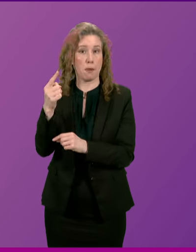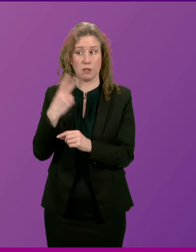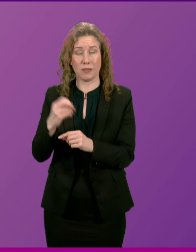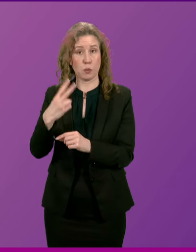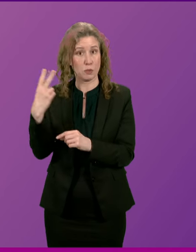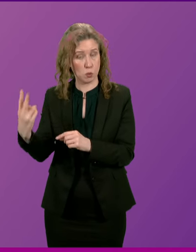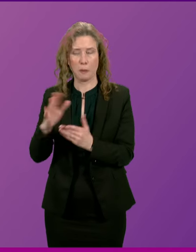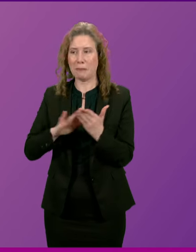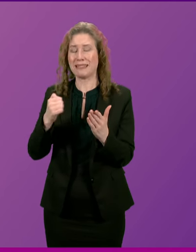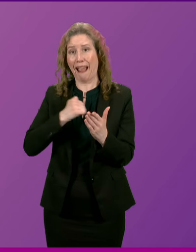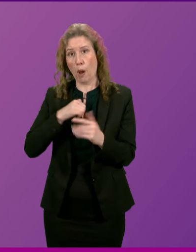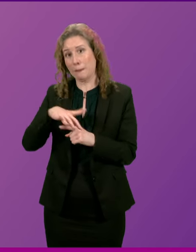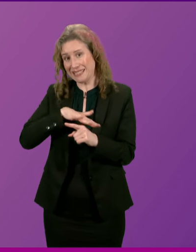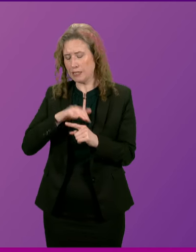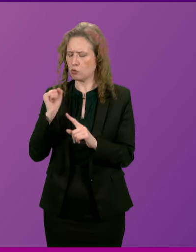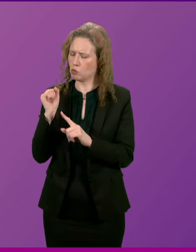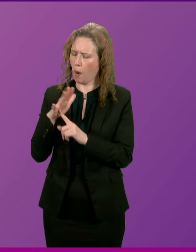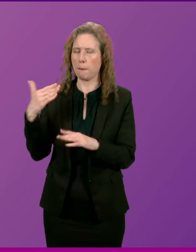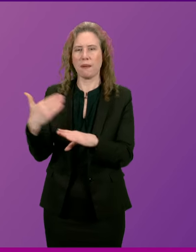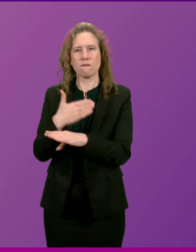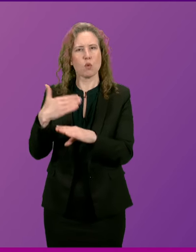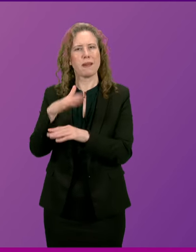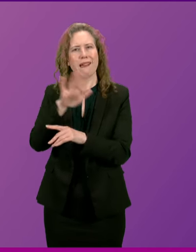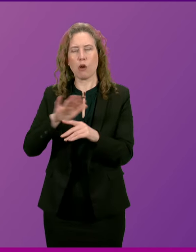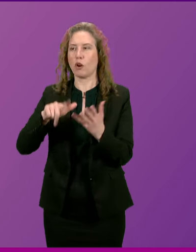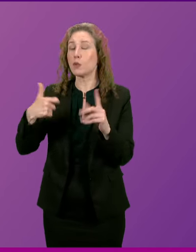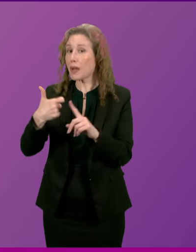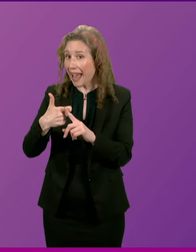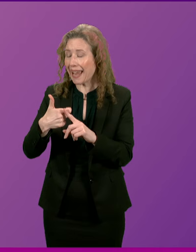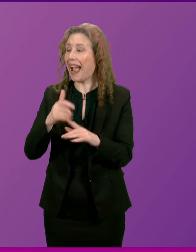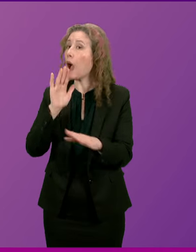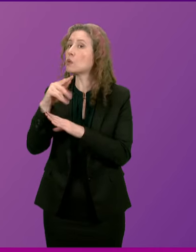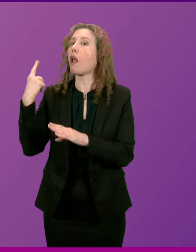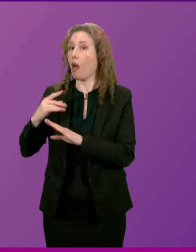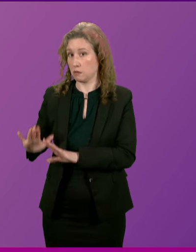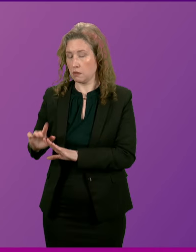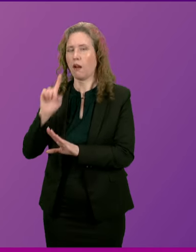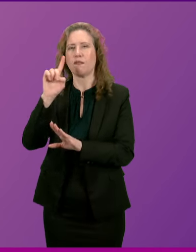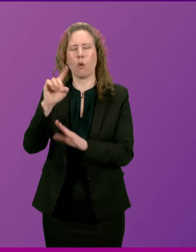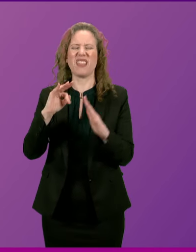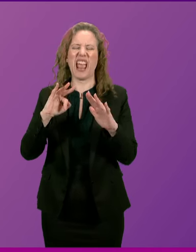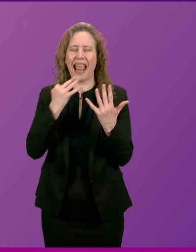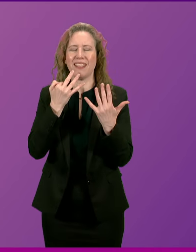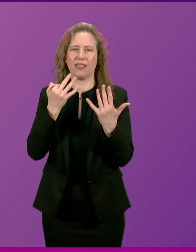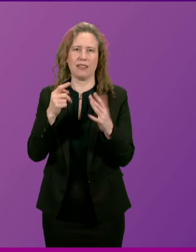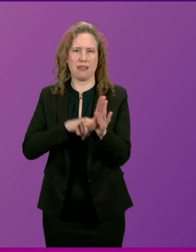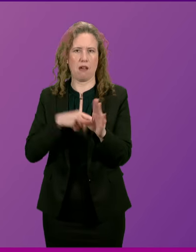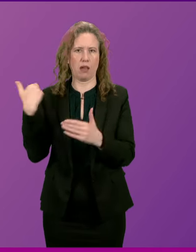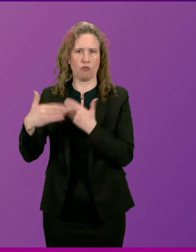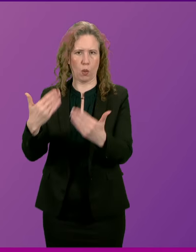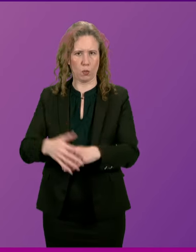maintaining our position as the top performing area of the UK outside of London for the eighth year running.